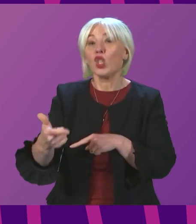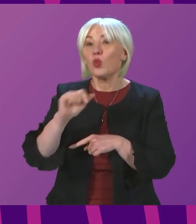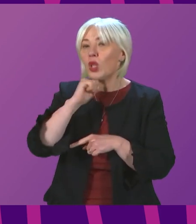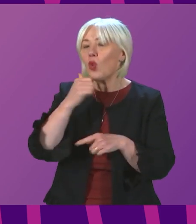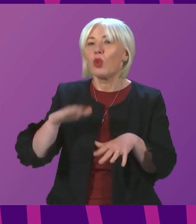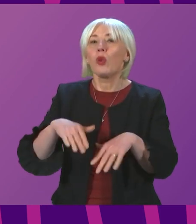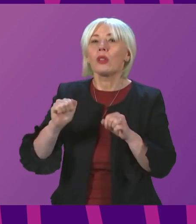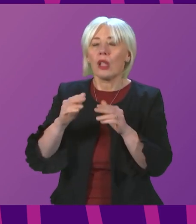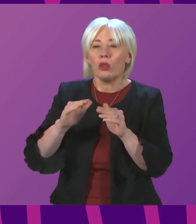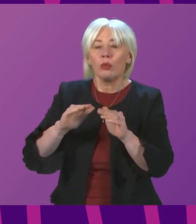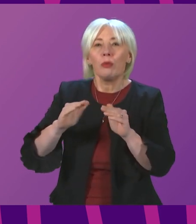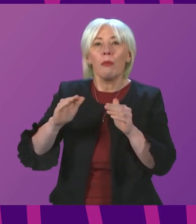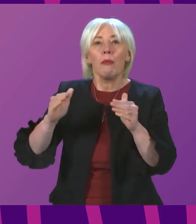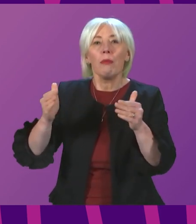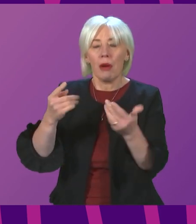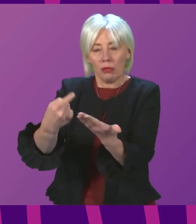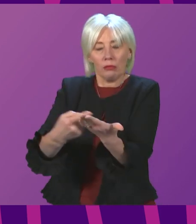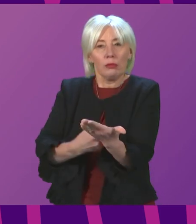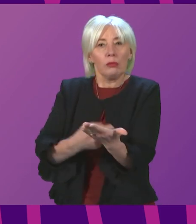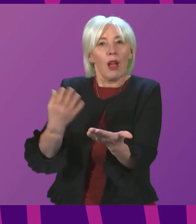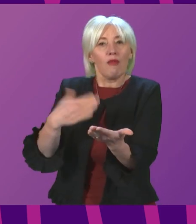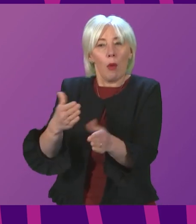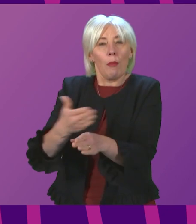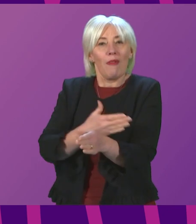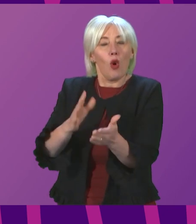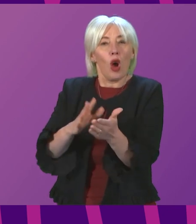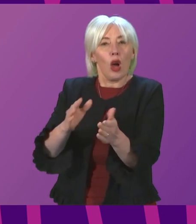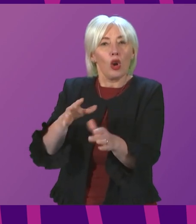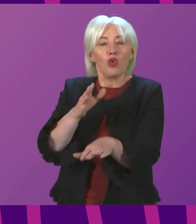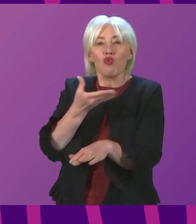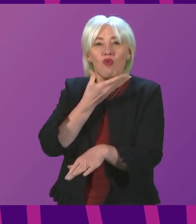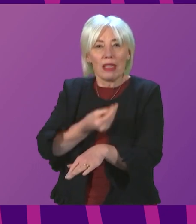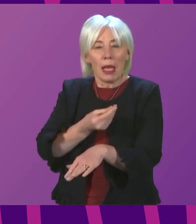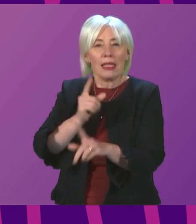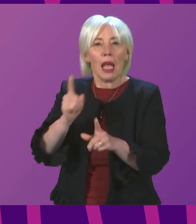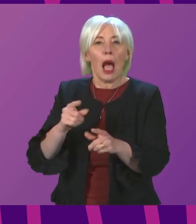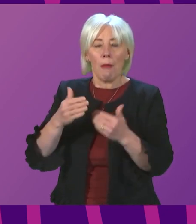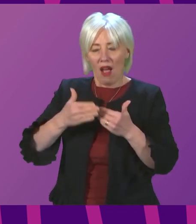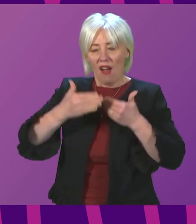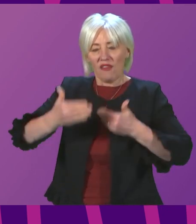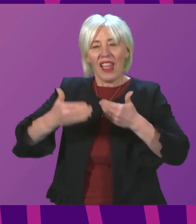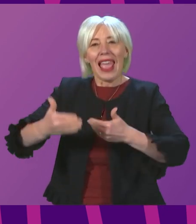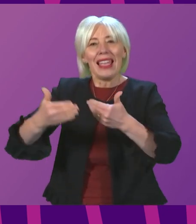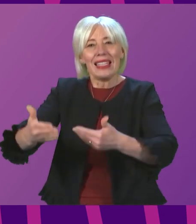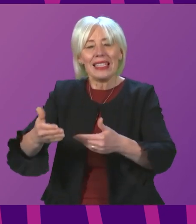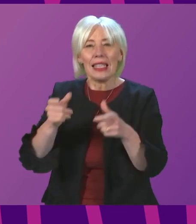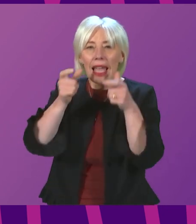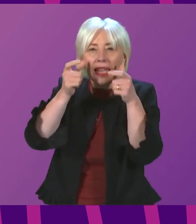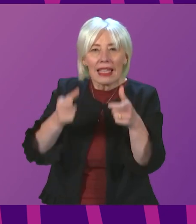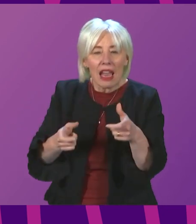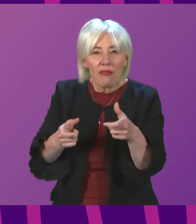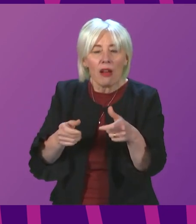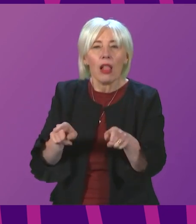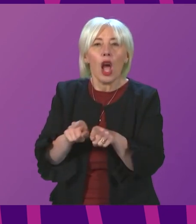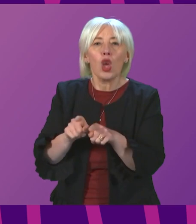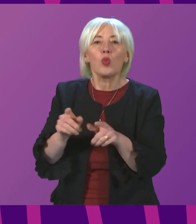to lift the measures introduced before Christmas, but that we will do so in a phased and careful way, starting with the removal of attendance